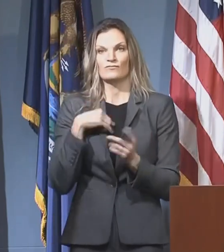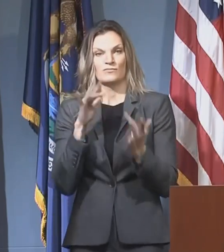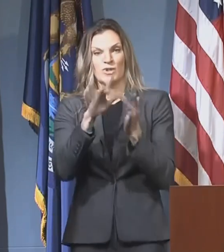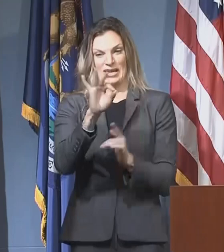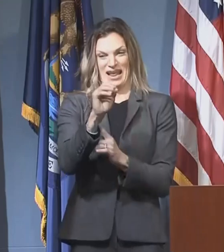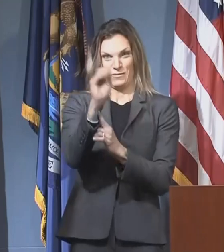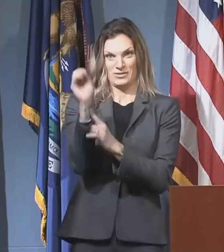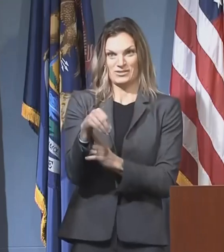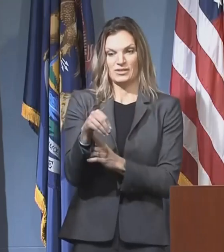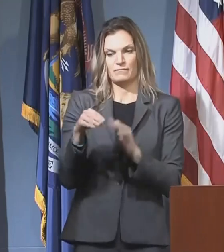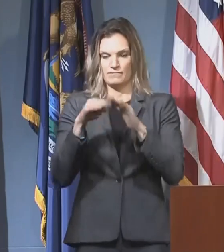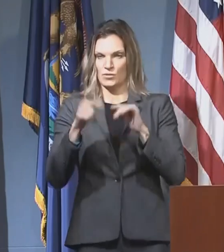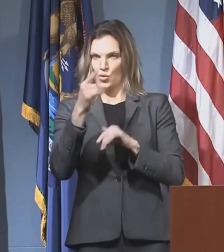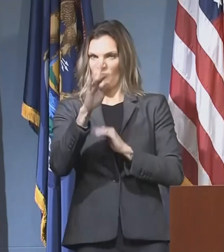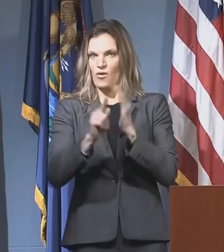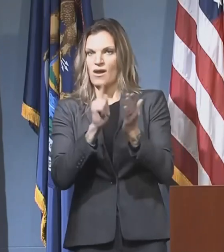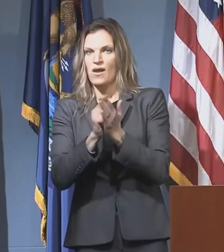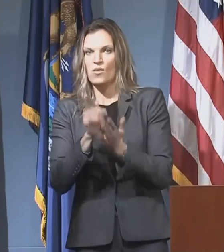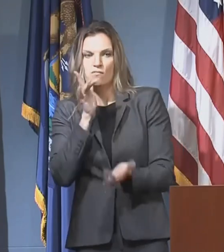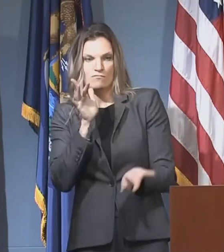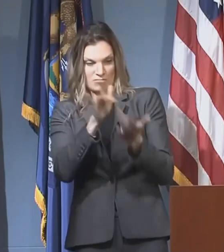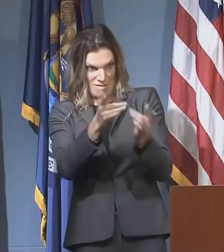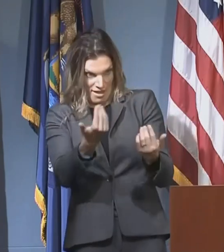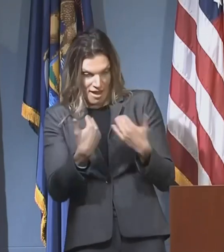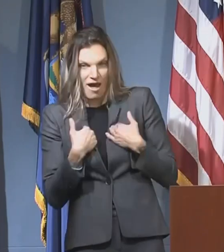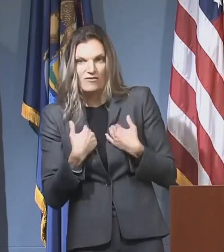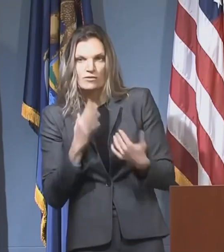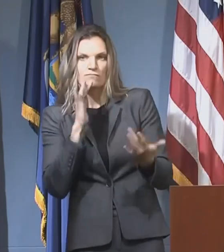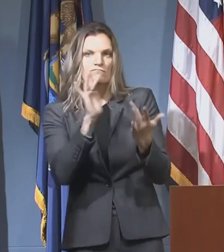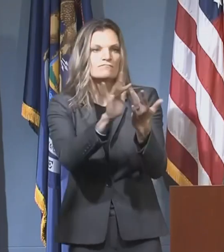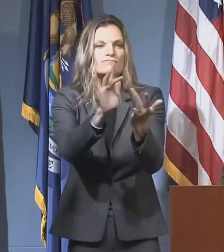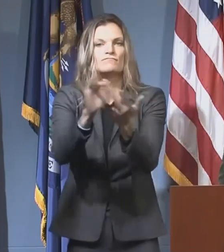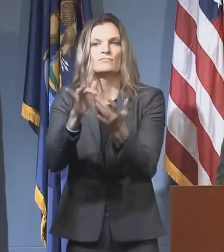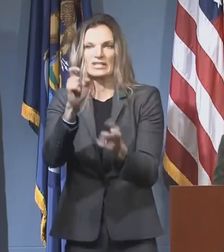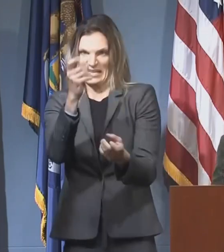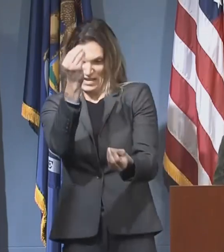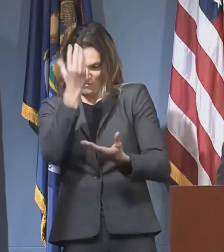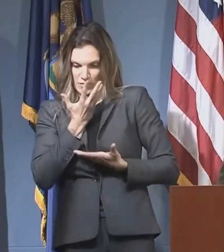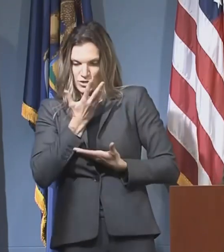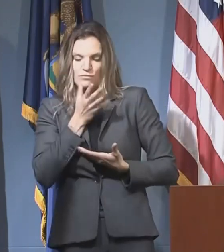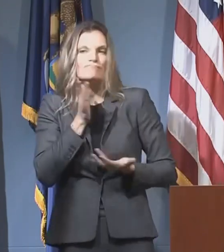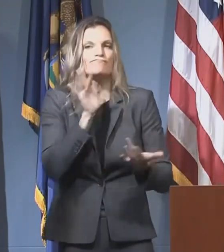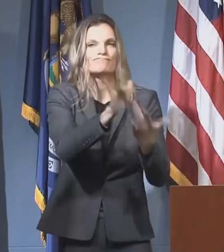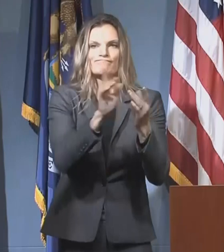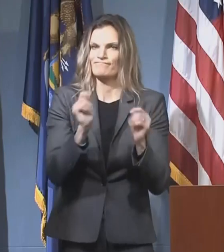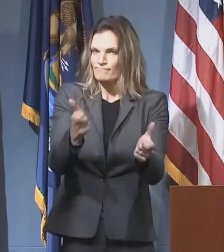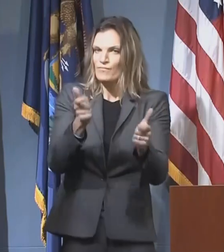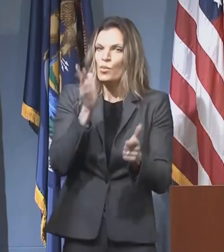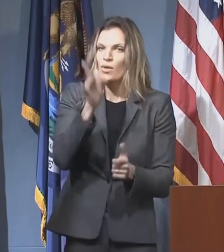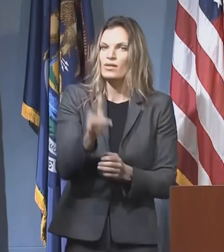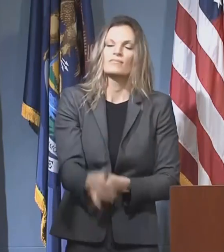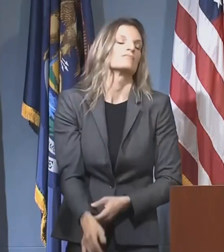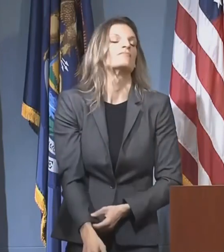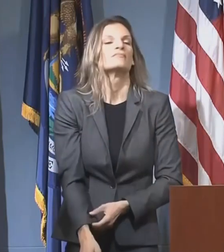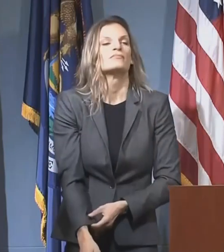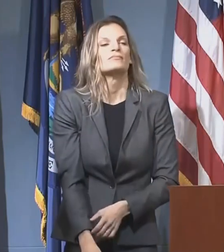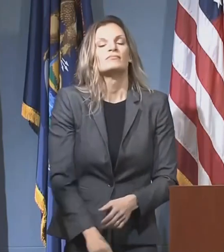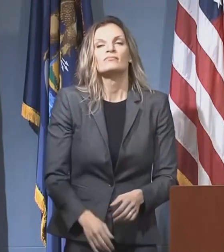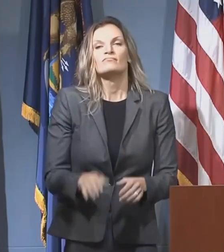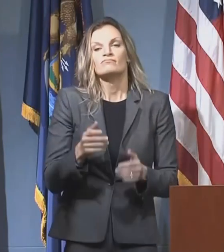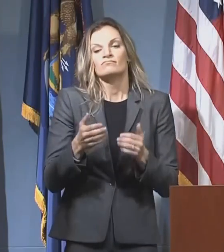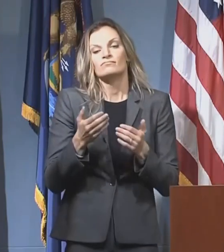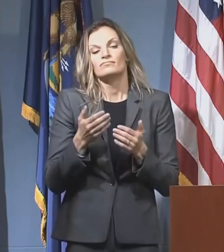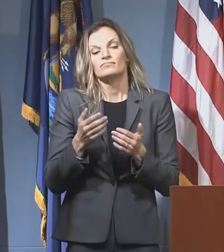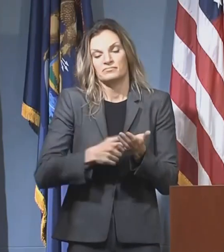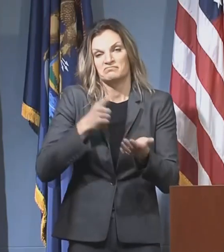out to within 24 hours of the health department staff getting their information. On some days, there are as many as 4,000